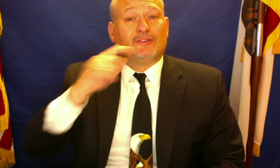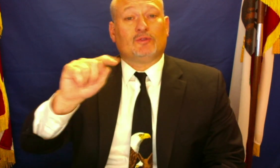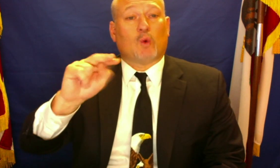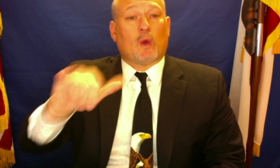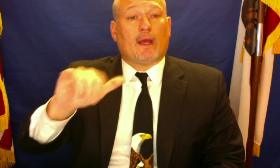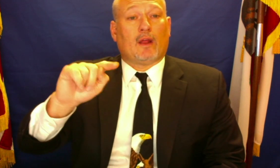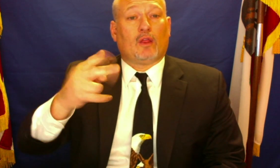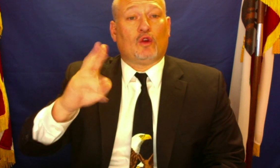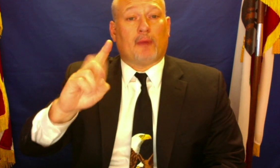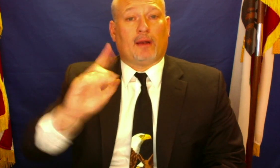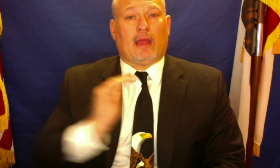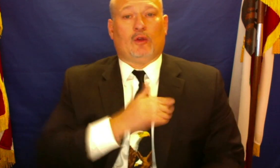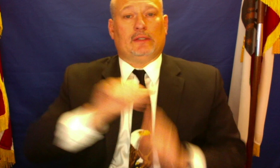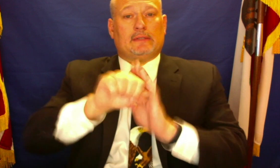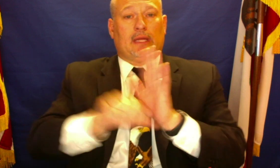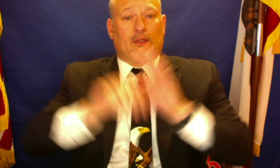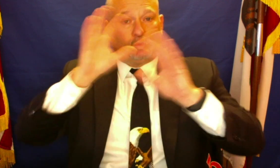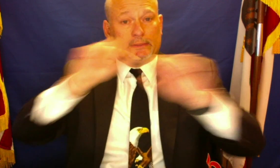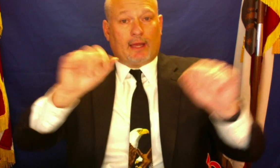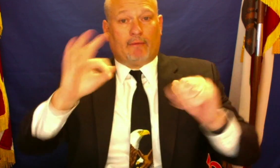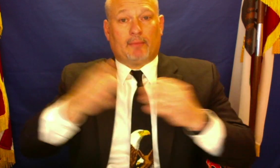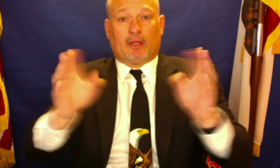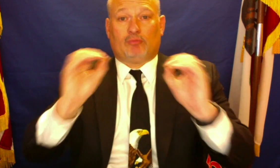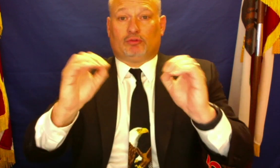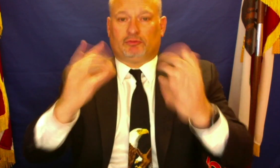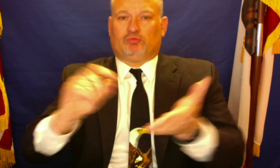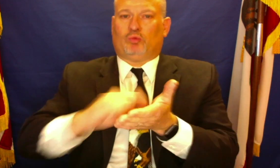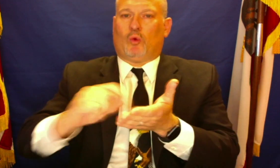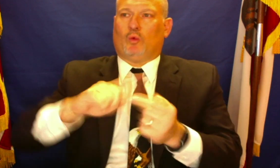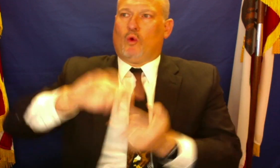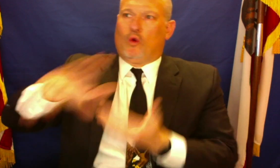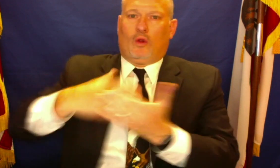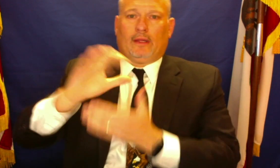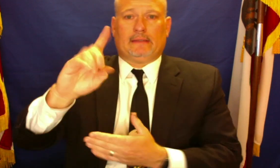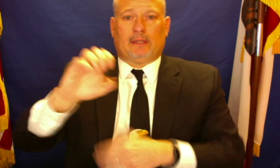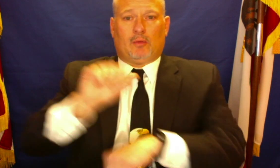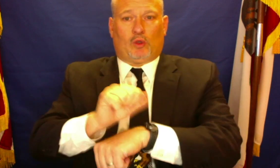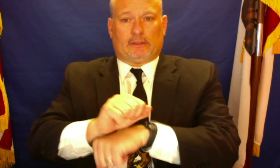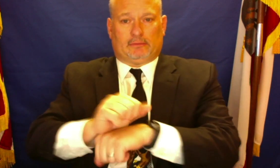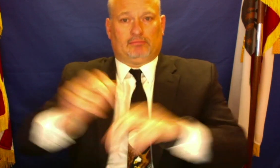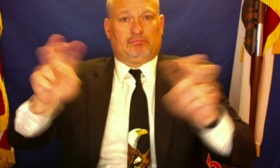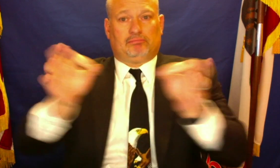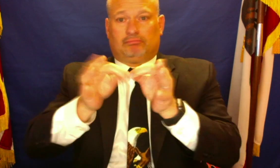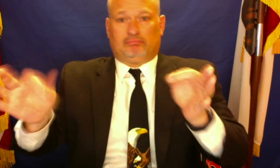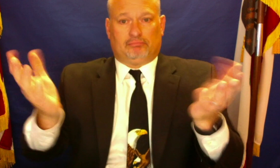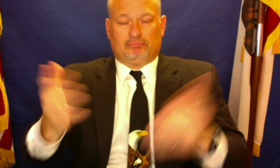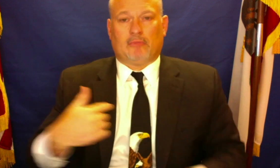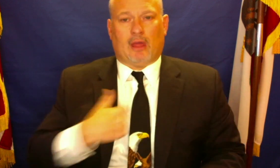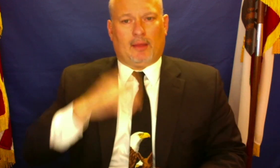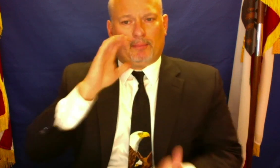Tony Thurman, our State Superintendent of Public Instruction, had wrote to all of CDE employees. He